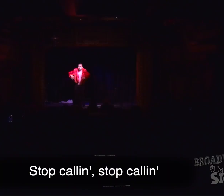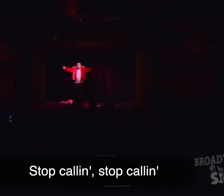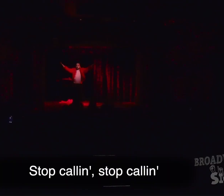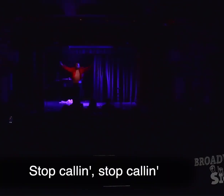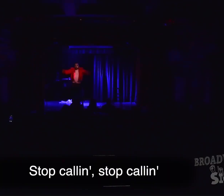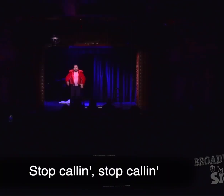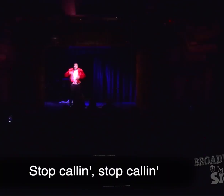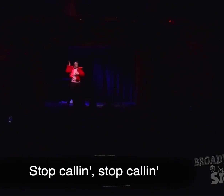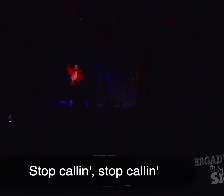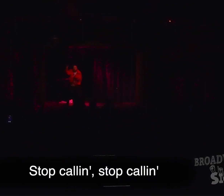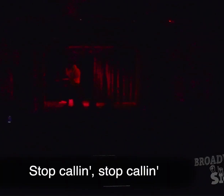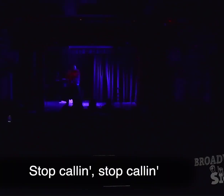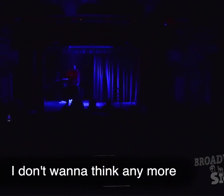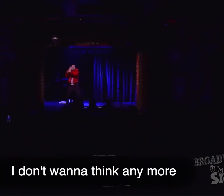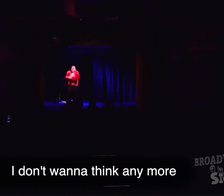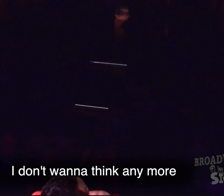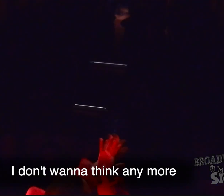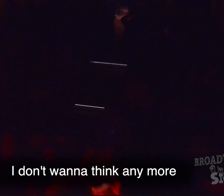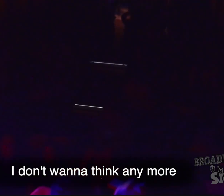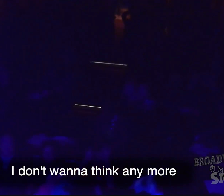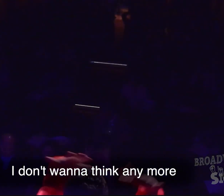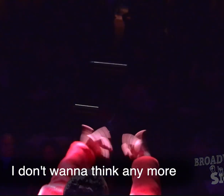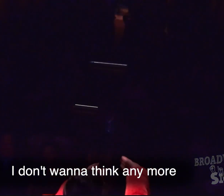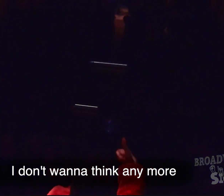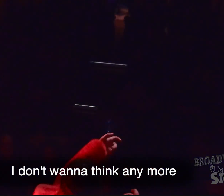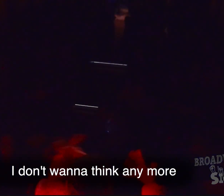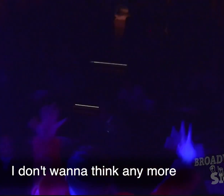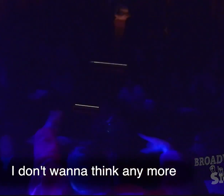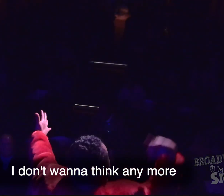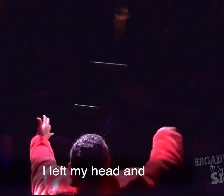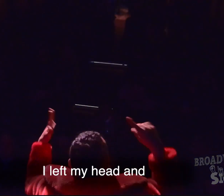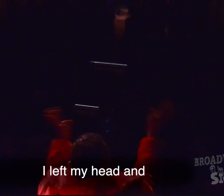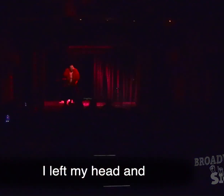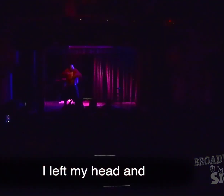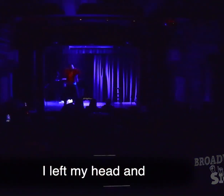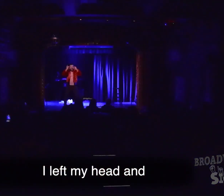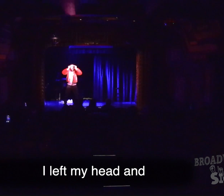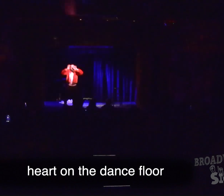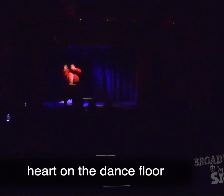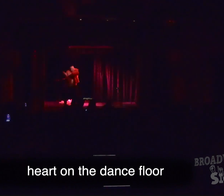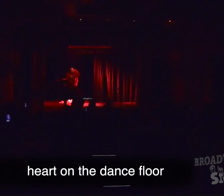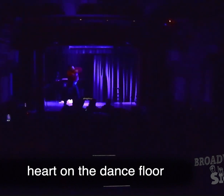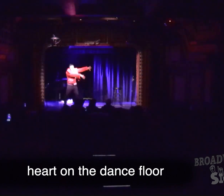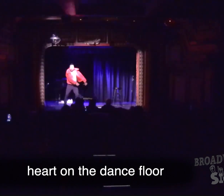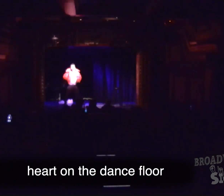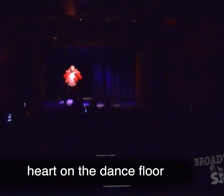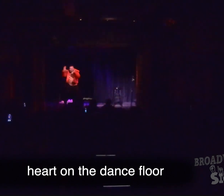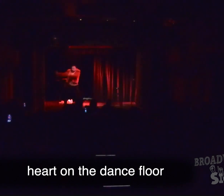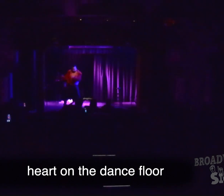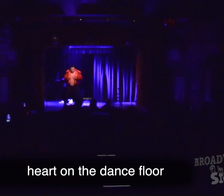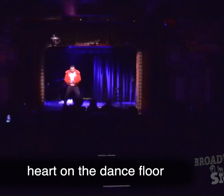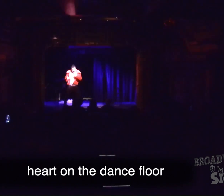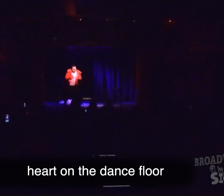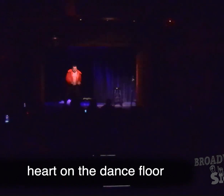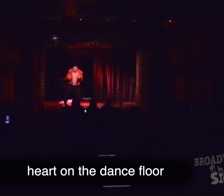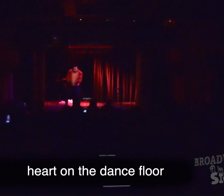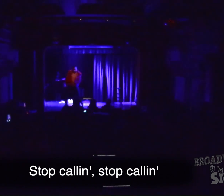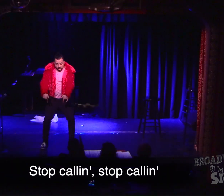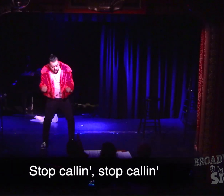calling, stop calling I don't want to think anymore I left my hand in my phone on the dance floor Stop